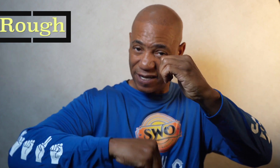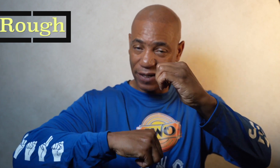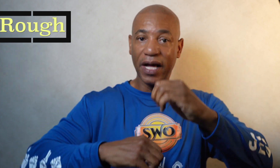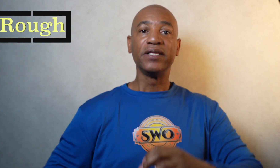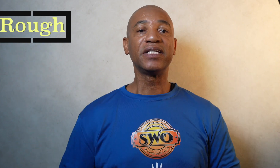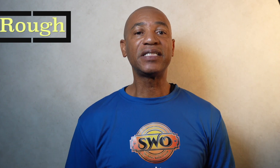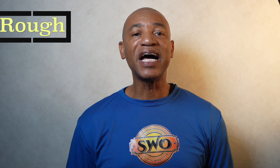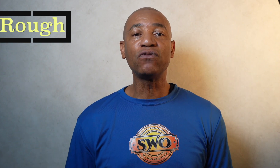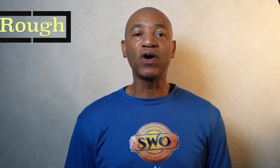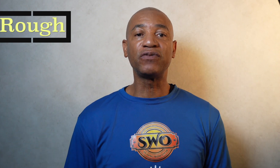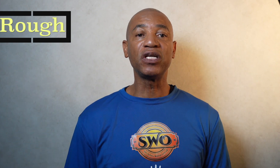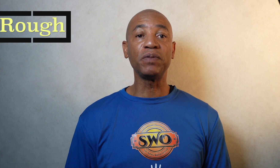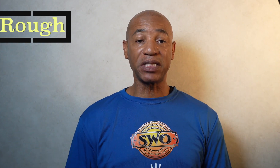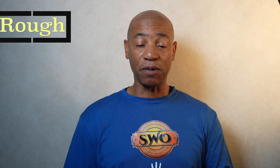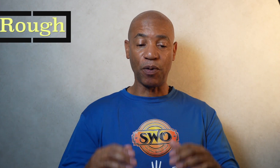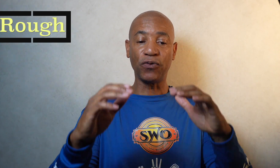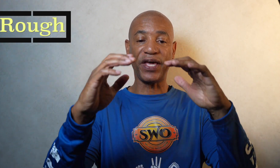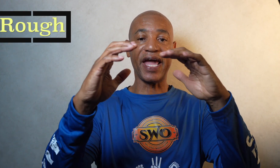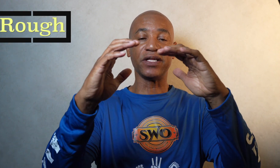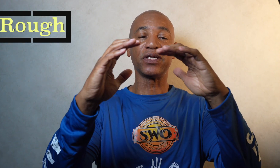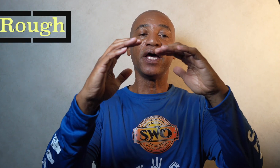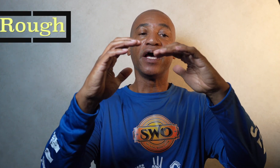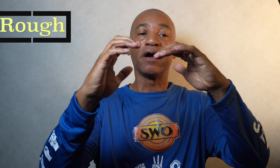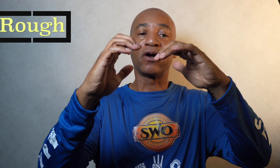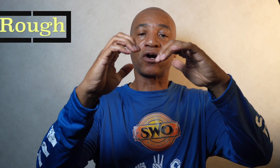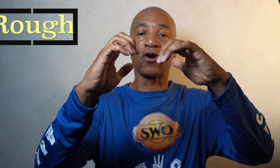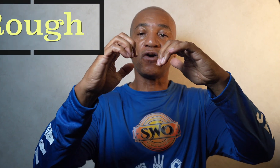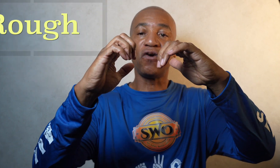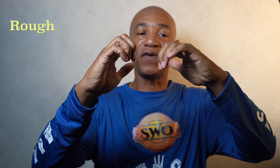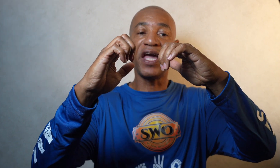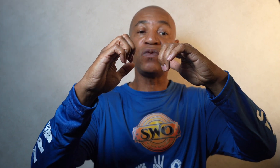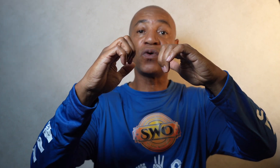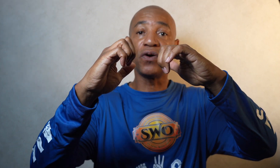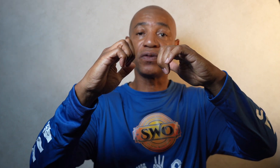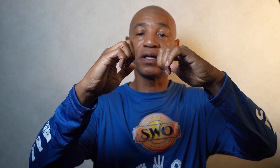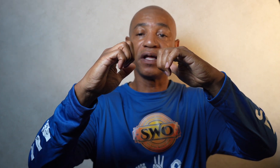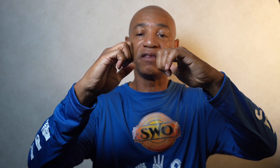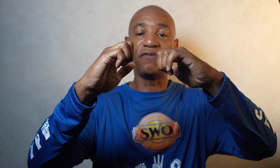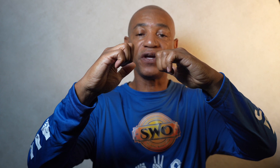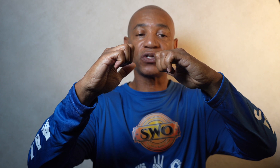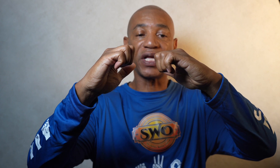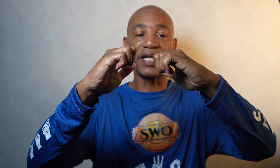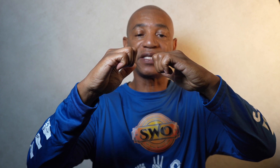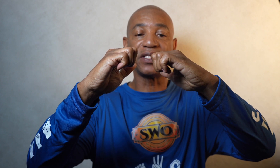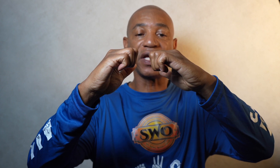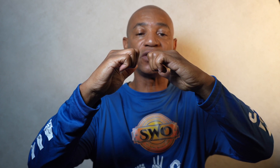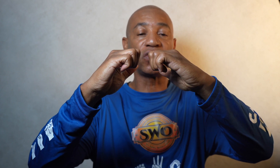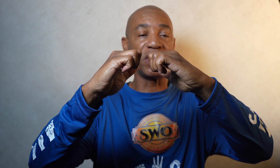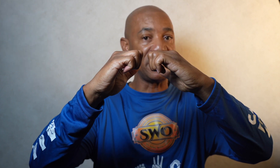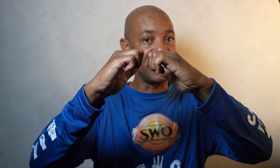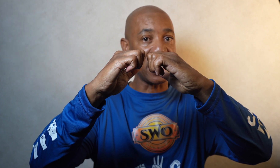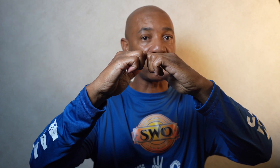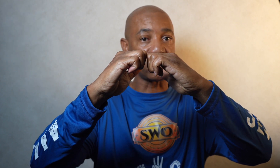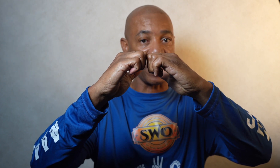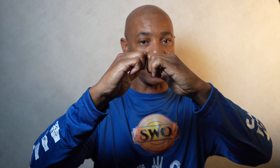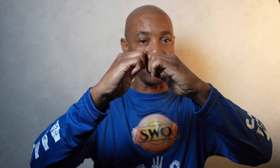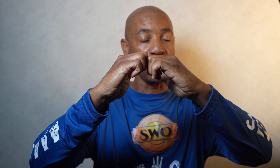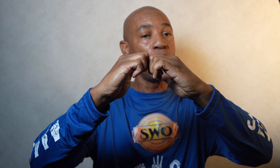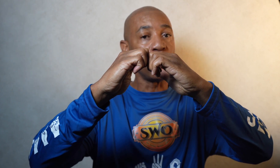To sign rough simply take both hands curve inward the fingers like this and so the knuckles right here will